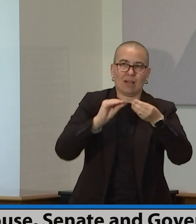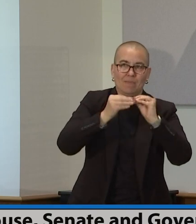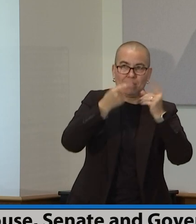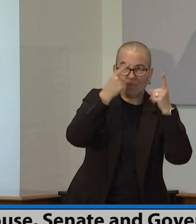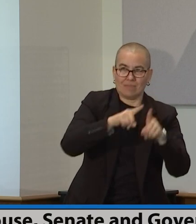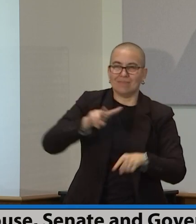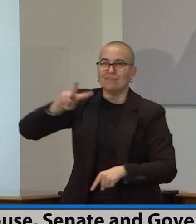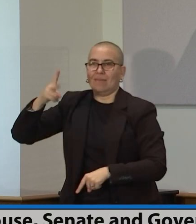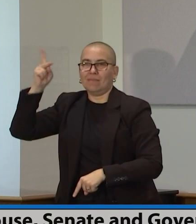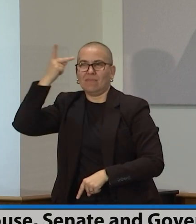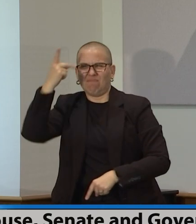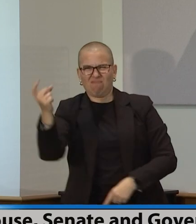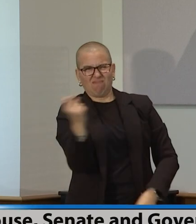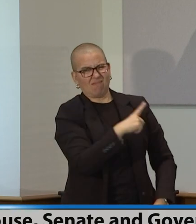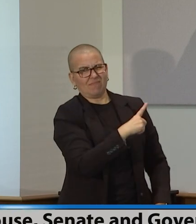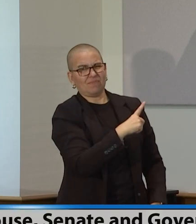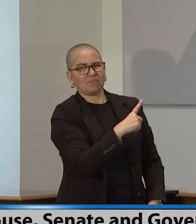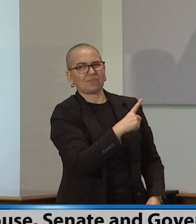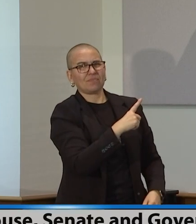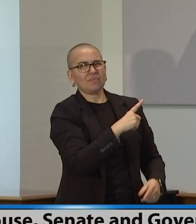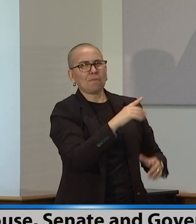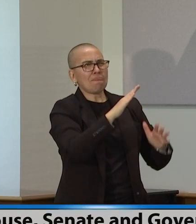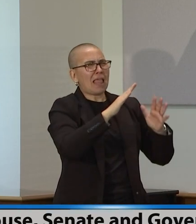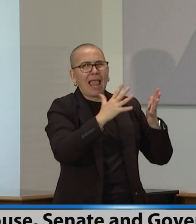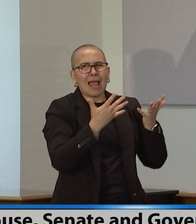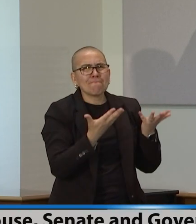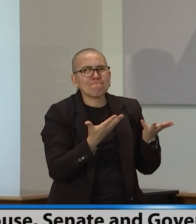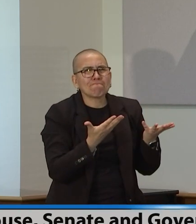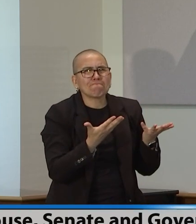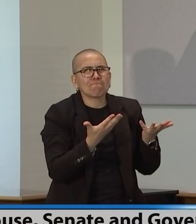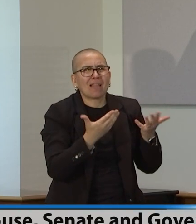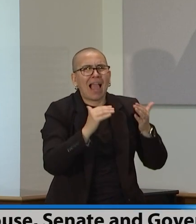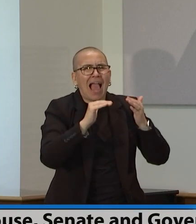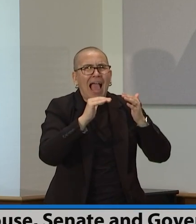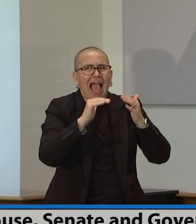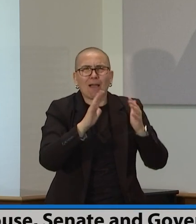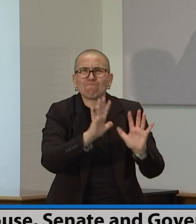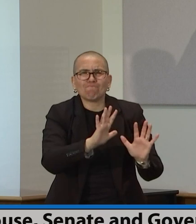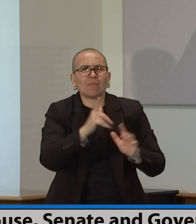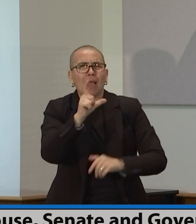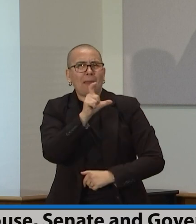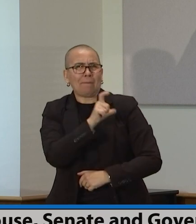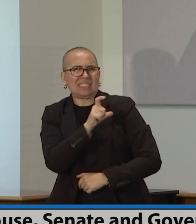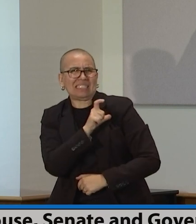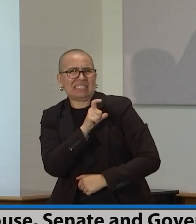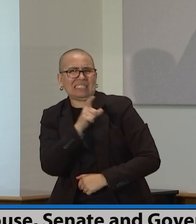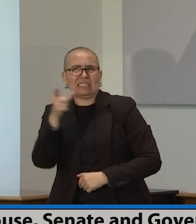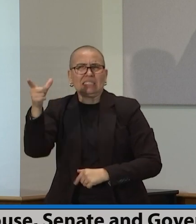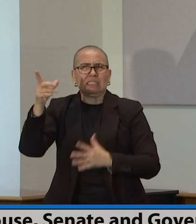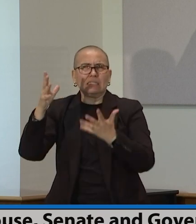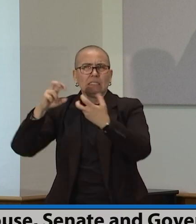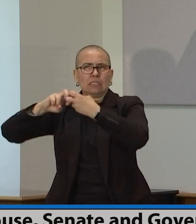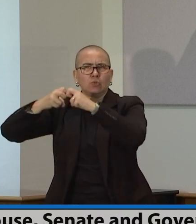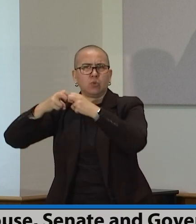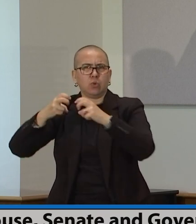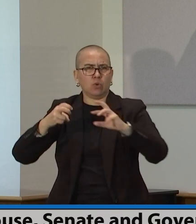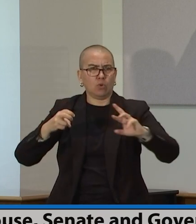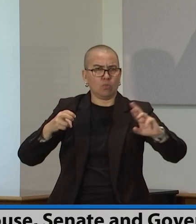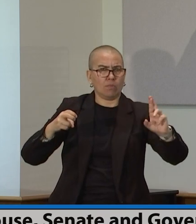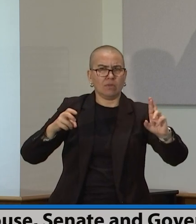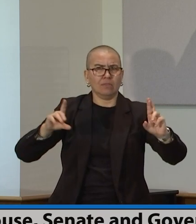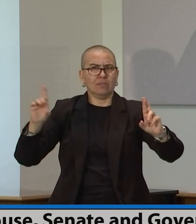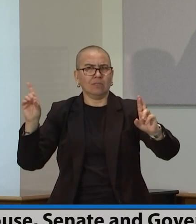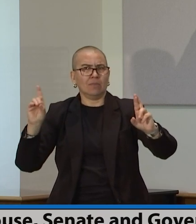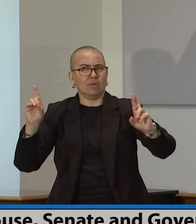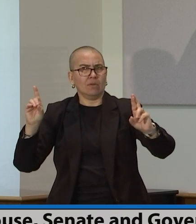I mean, obviously this is just the money today, but have you made any strides on the policy piece of this, or